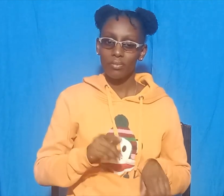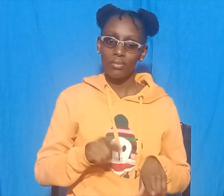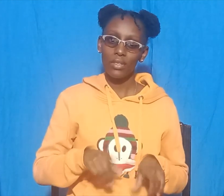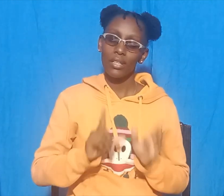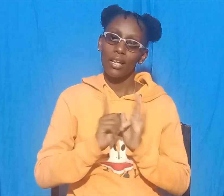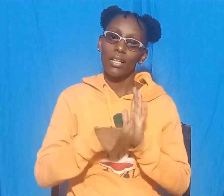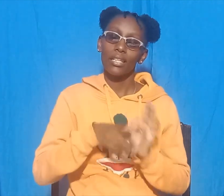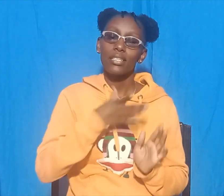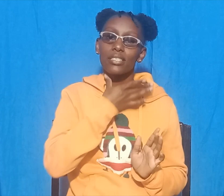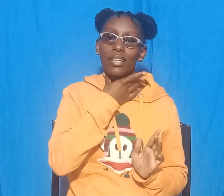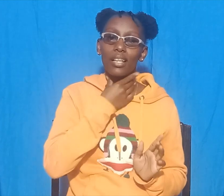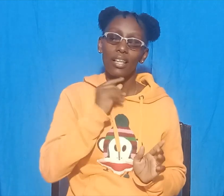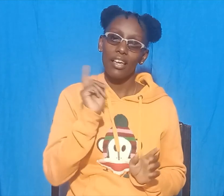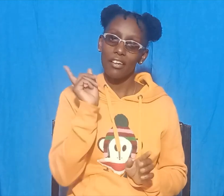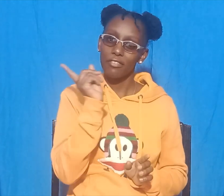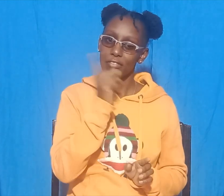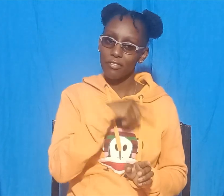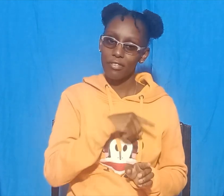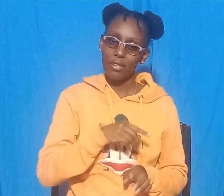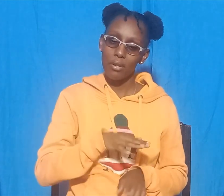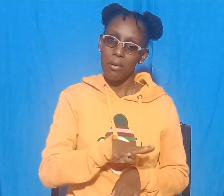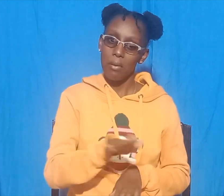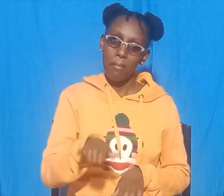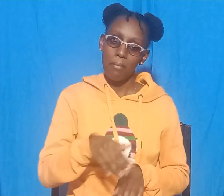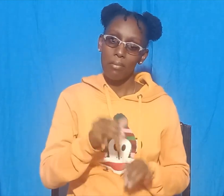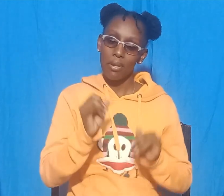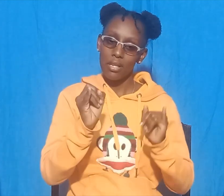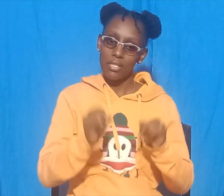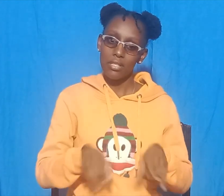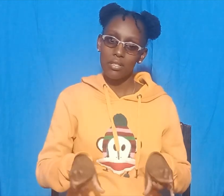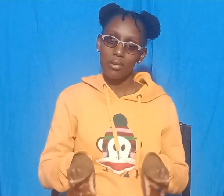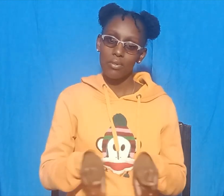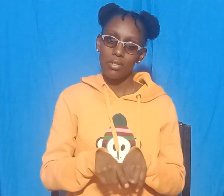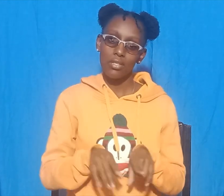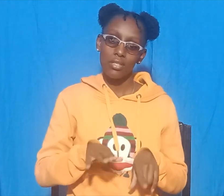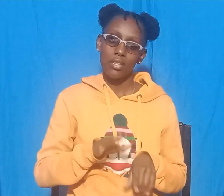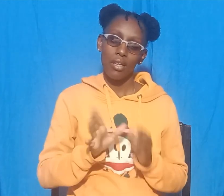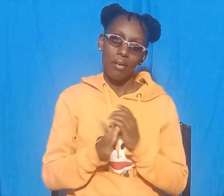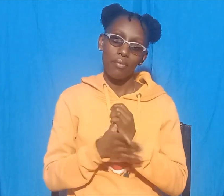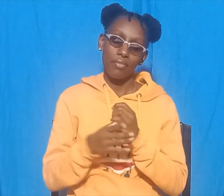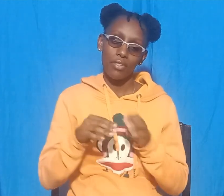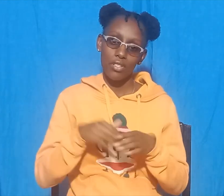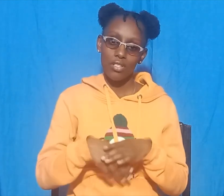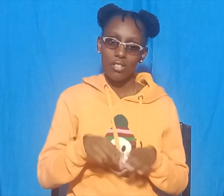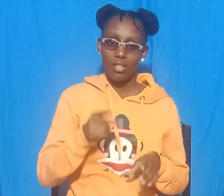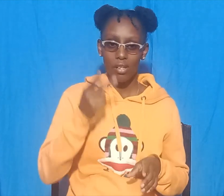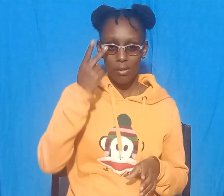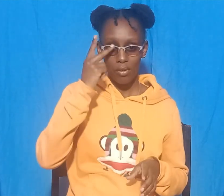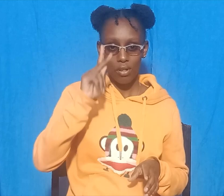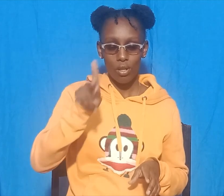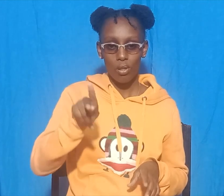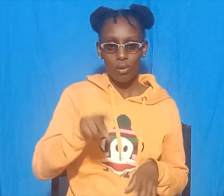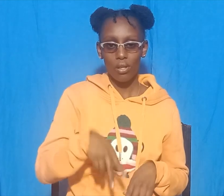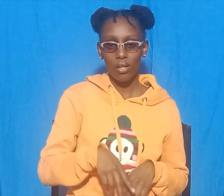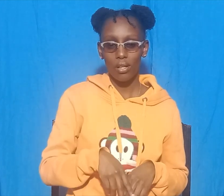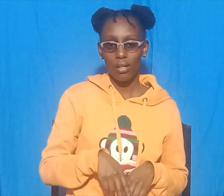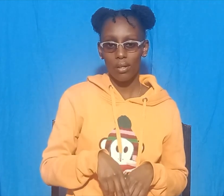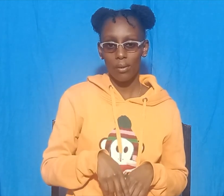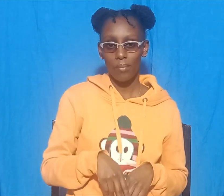looked at the new places that the fish in the water. It was so interesting.